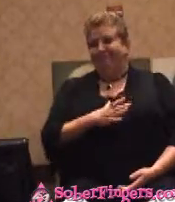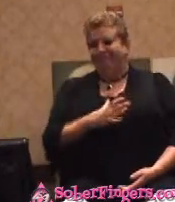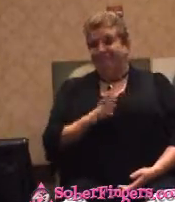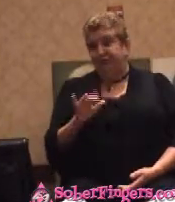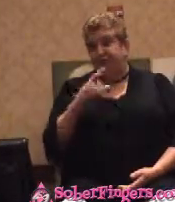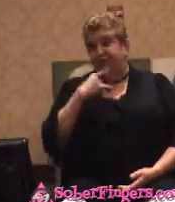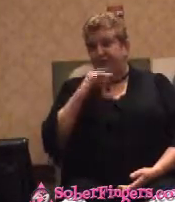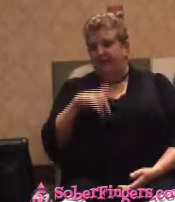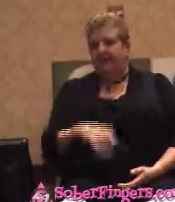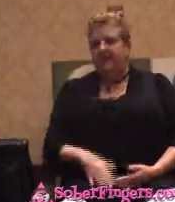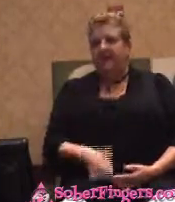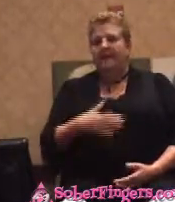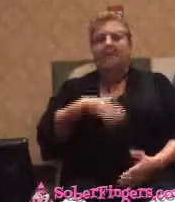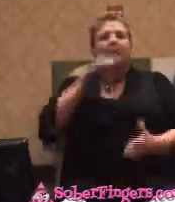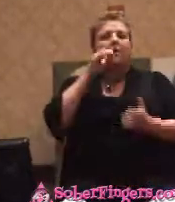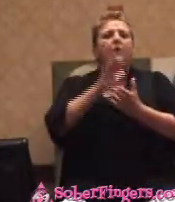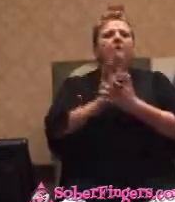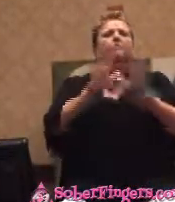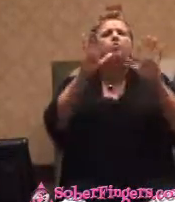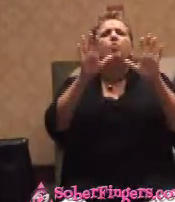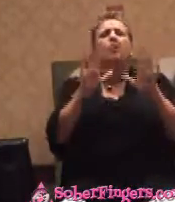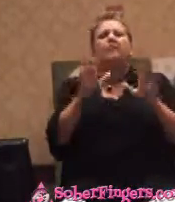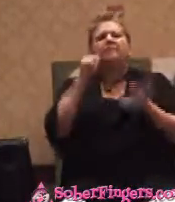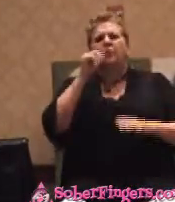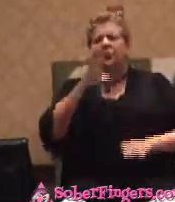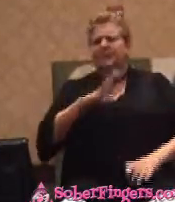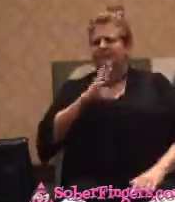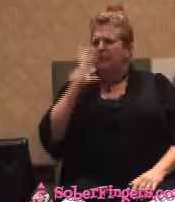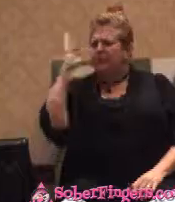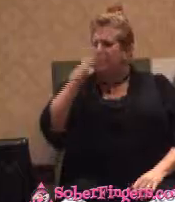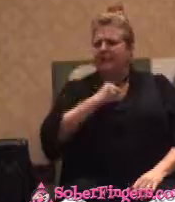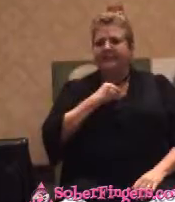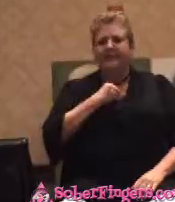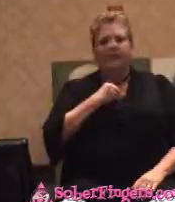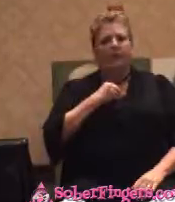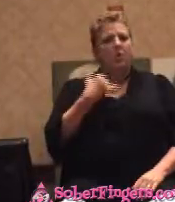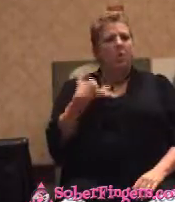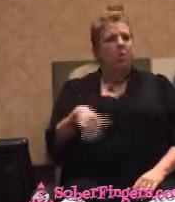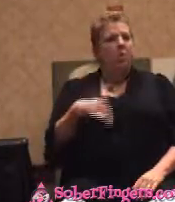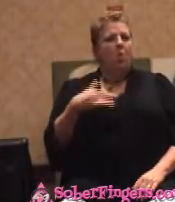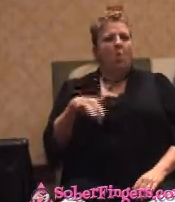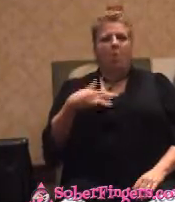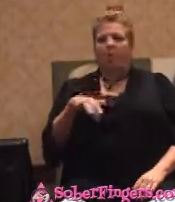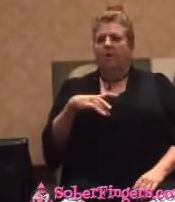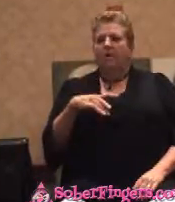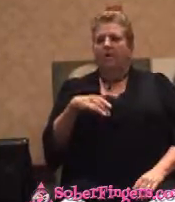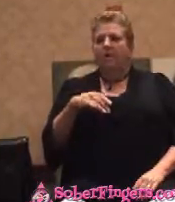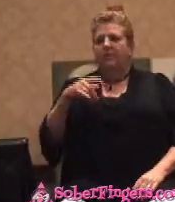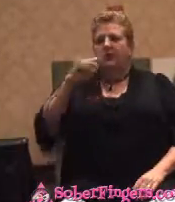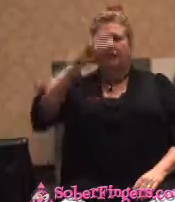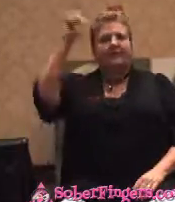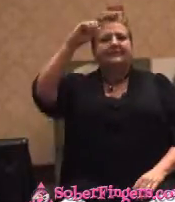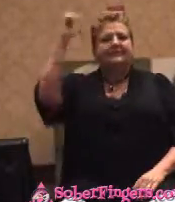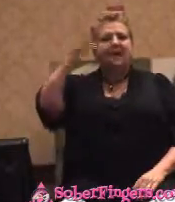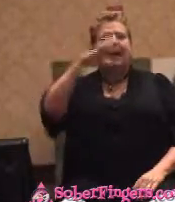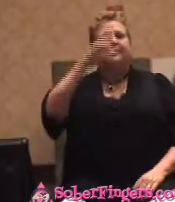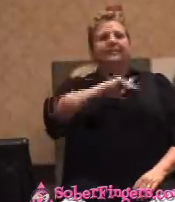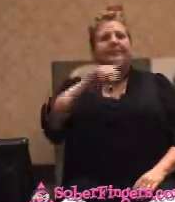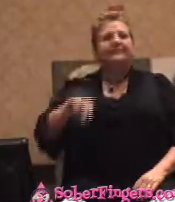My wife is a wonderful woman. She's good looking. She was a sun princess at the El Paso Sun Bowl.